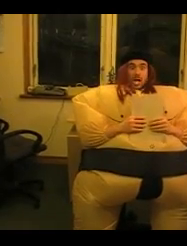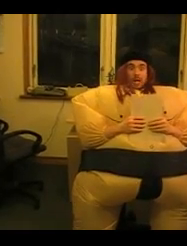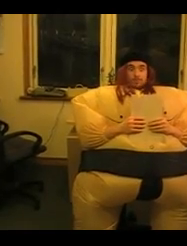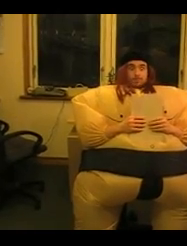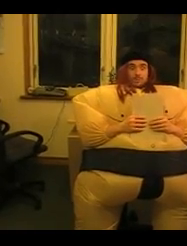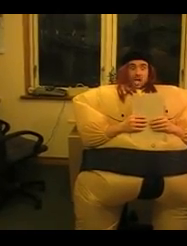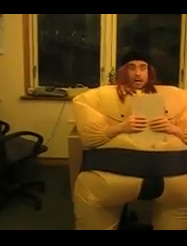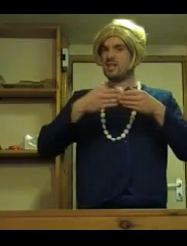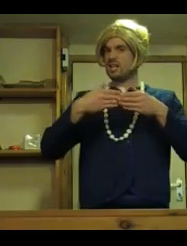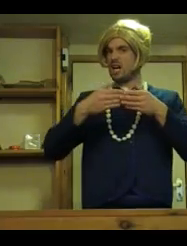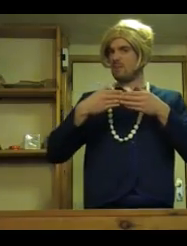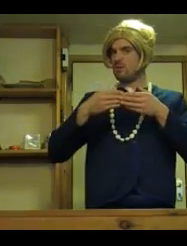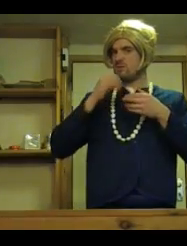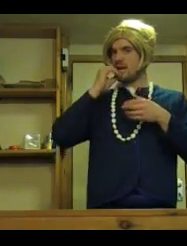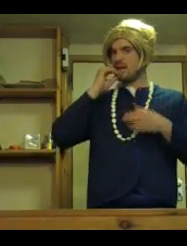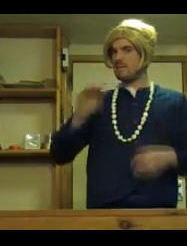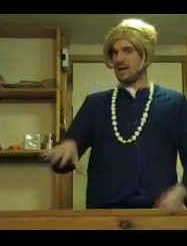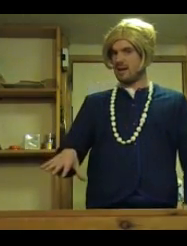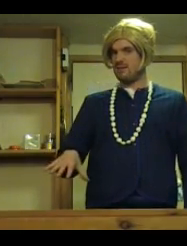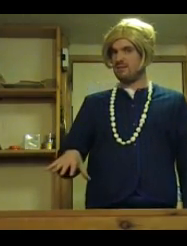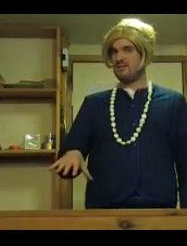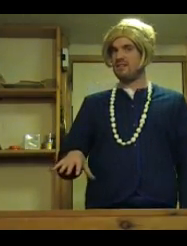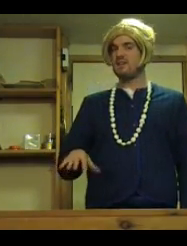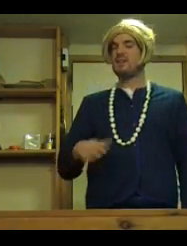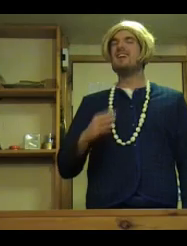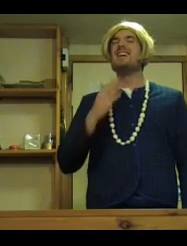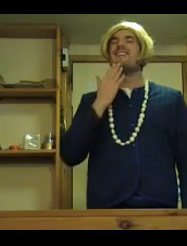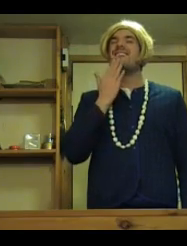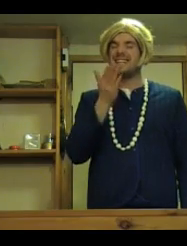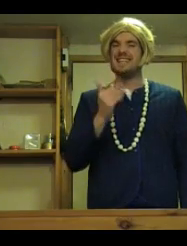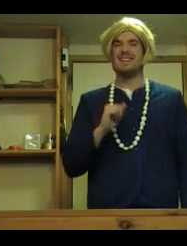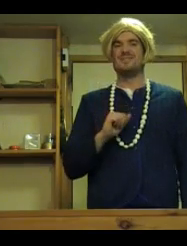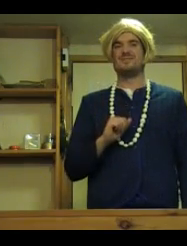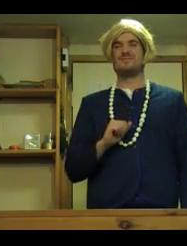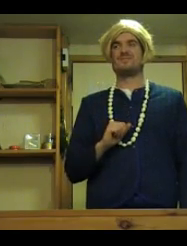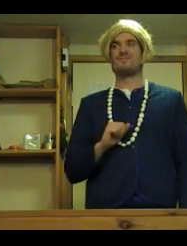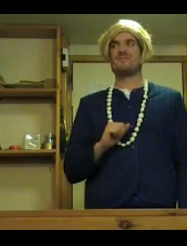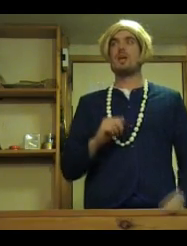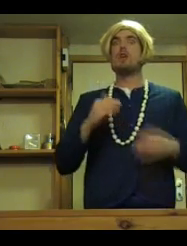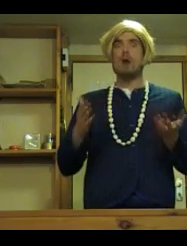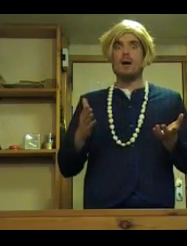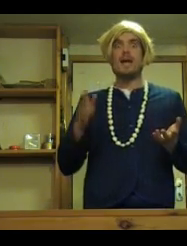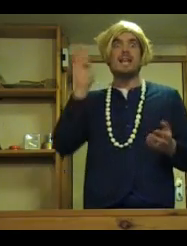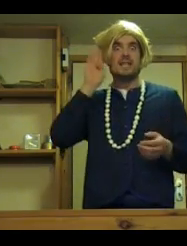The cardboard at your mouth. Thank you. Right now listen.